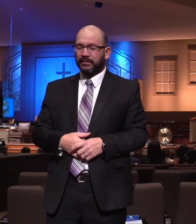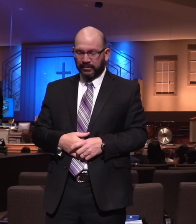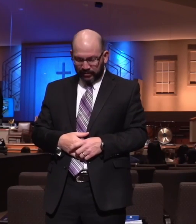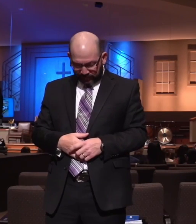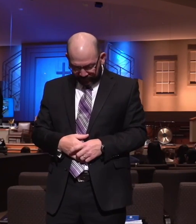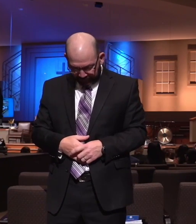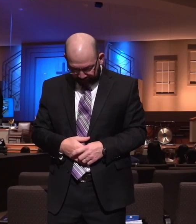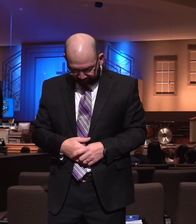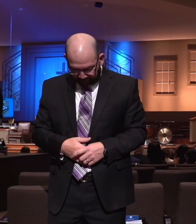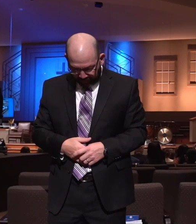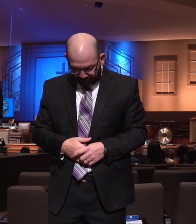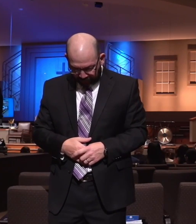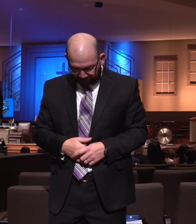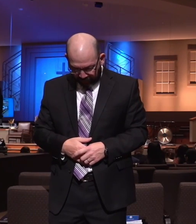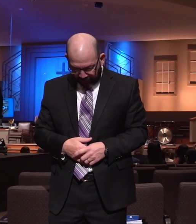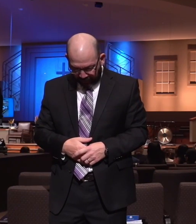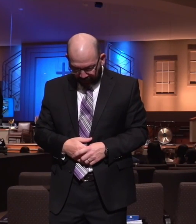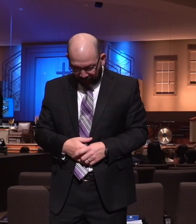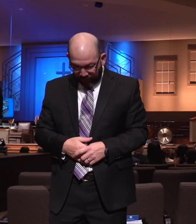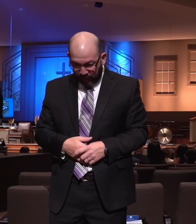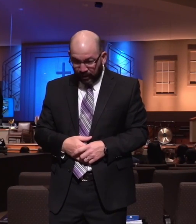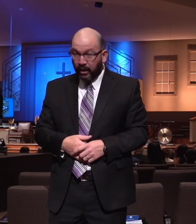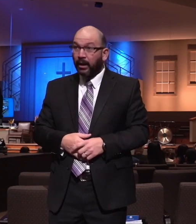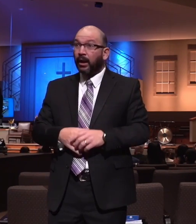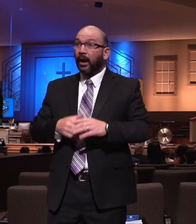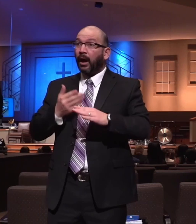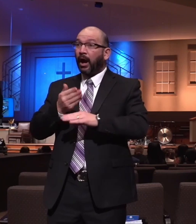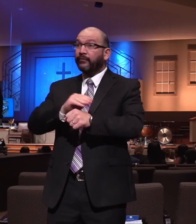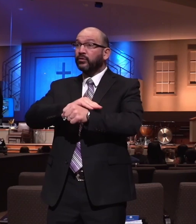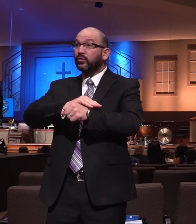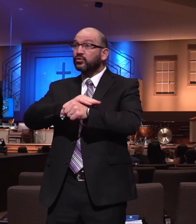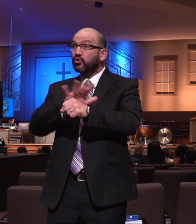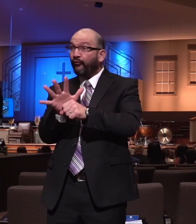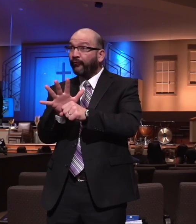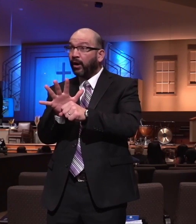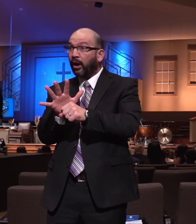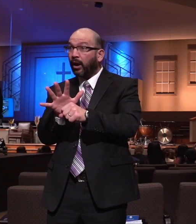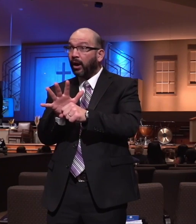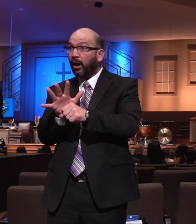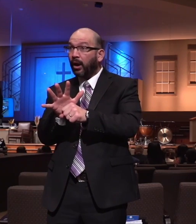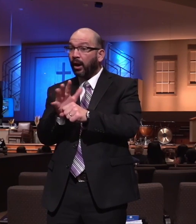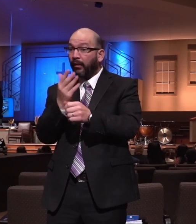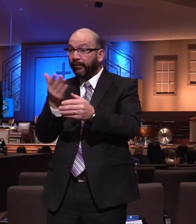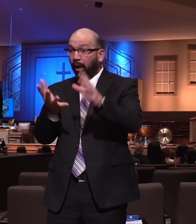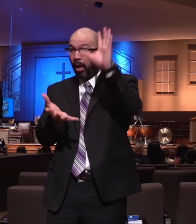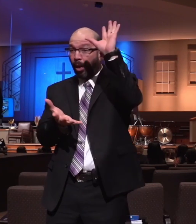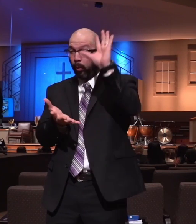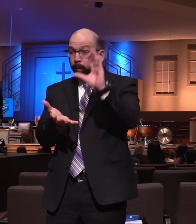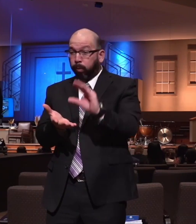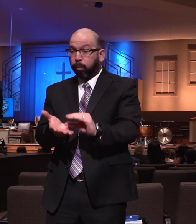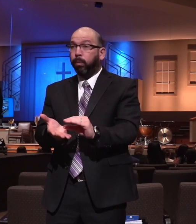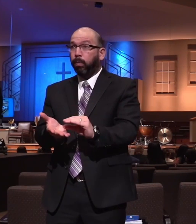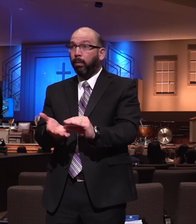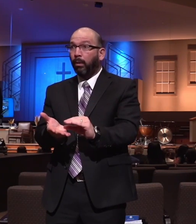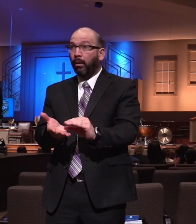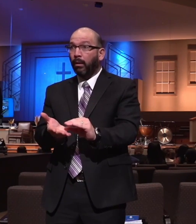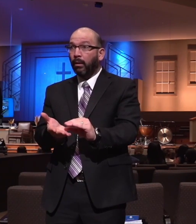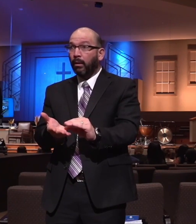But that changed as the supply chain issues disrupted normal commerce. Supply chain issues came.